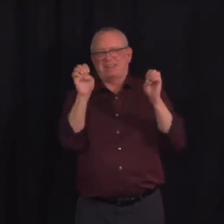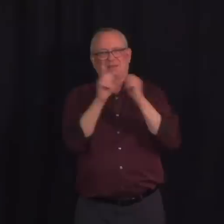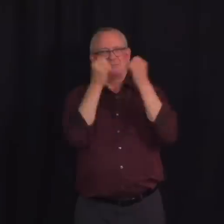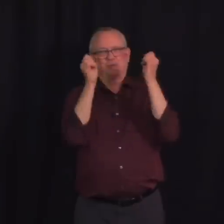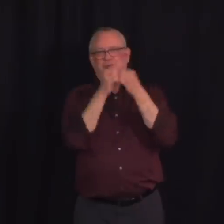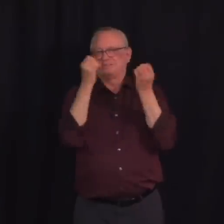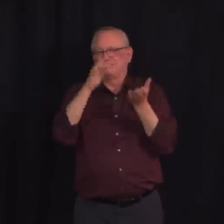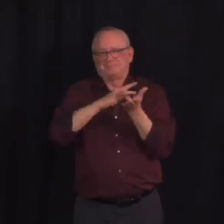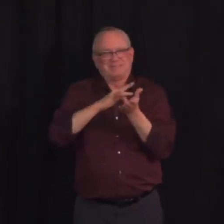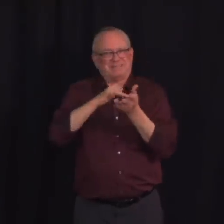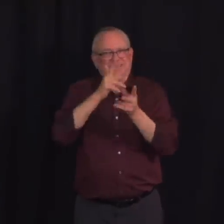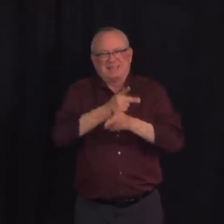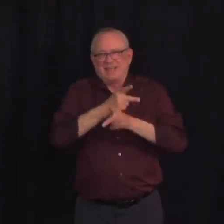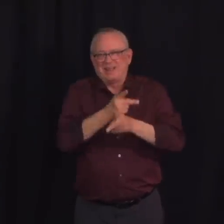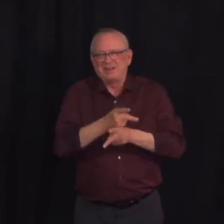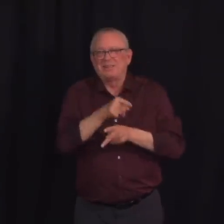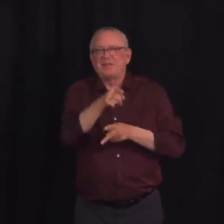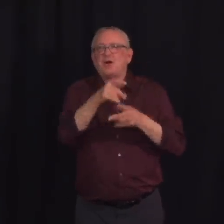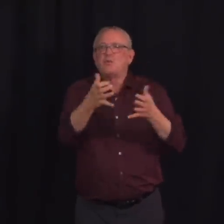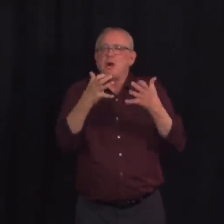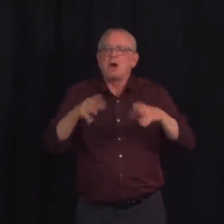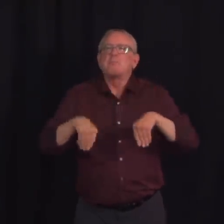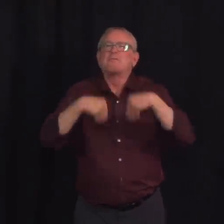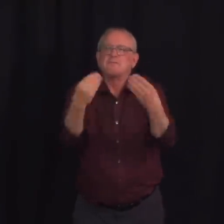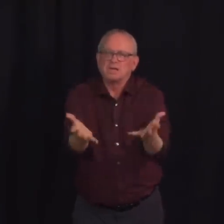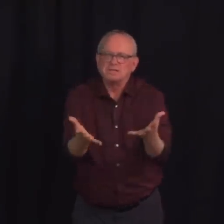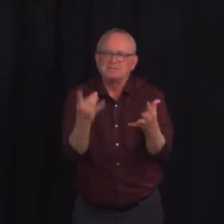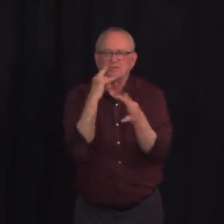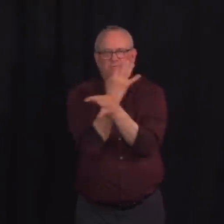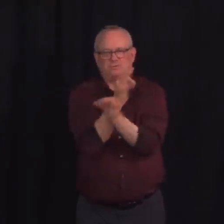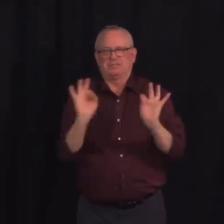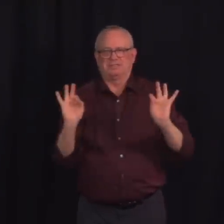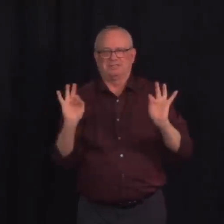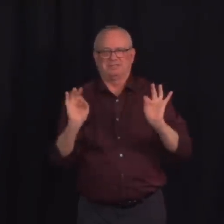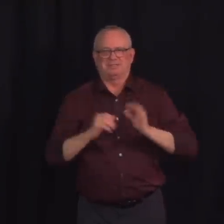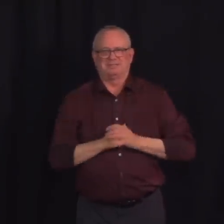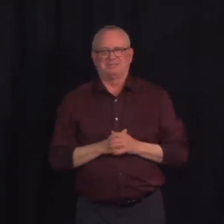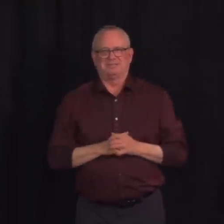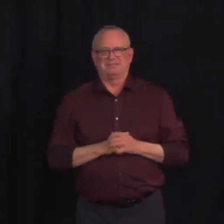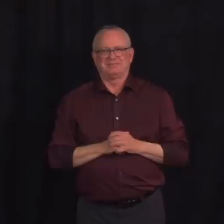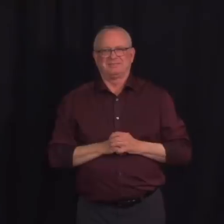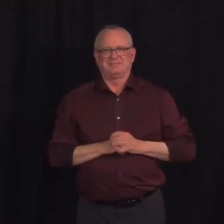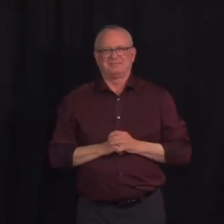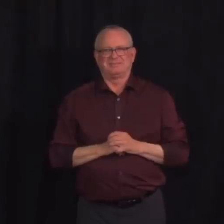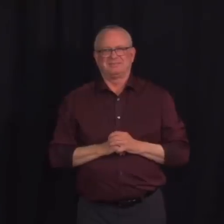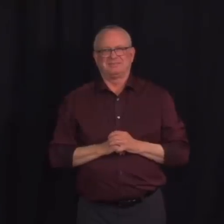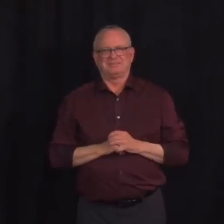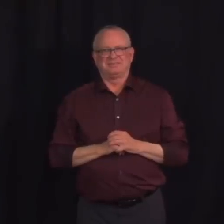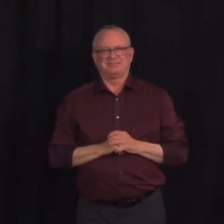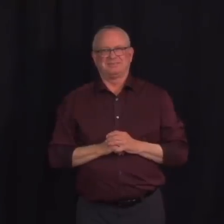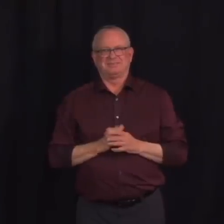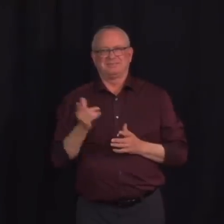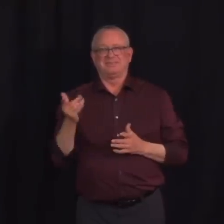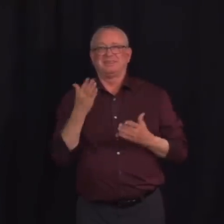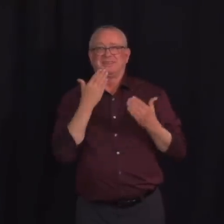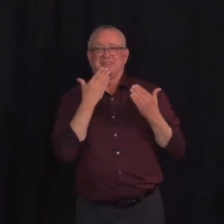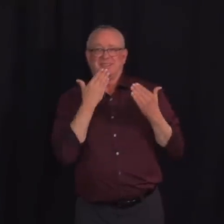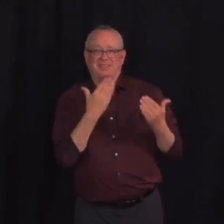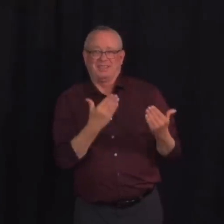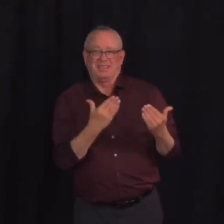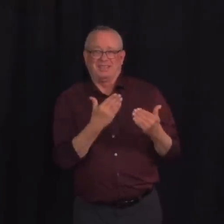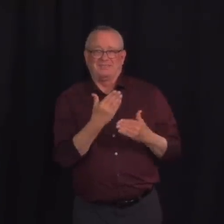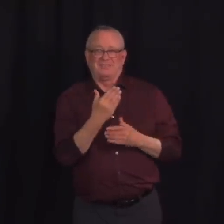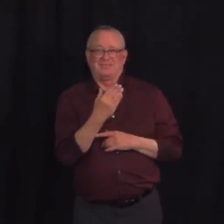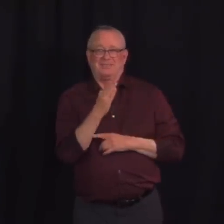Black Fleet Nation for offering vaccines to those from Alberta. The conversations about setting that up and